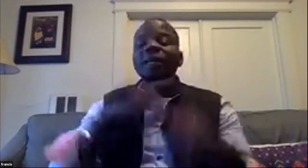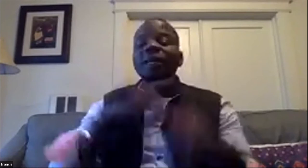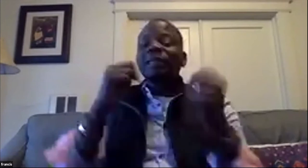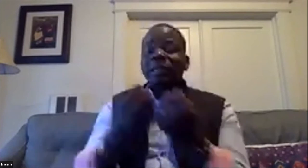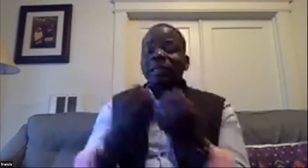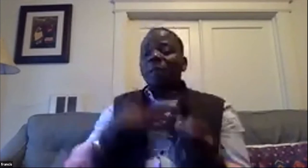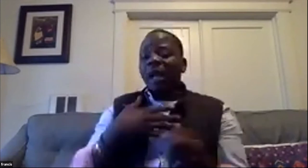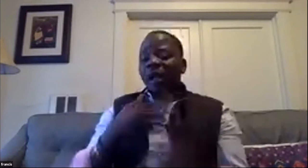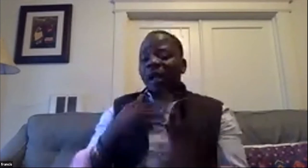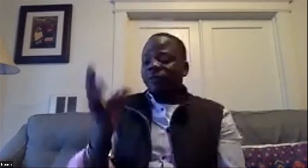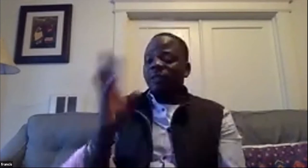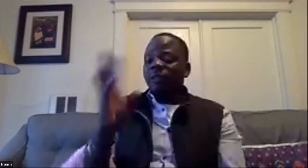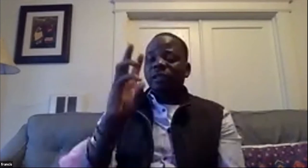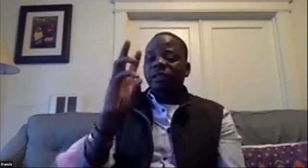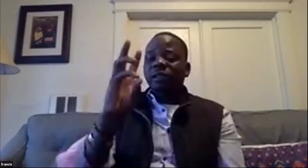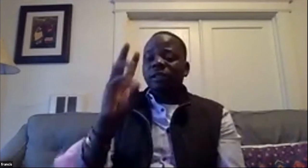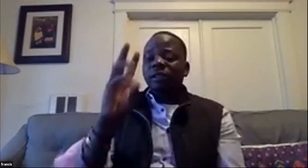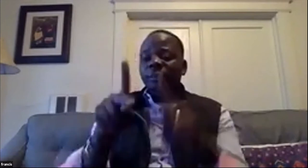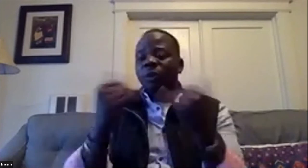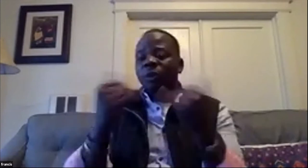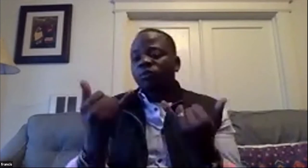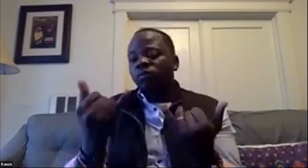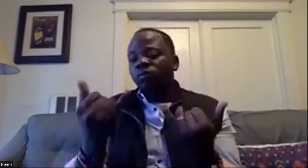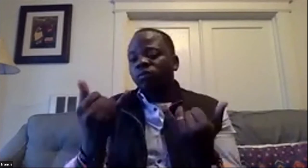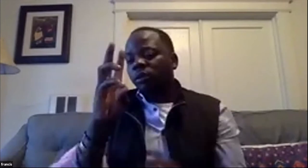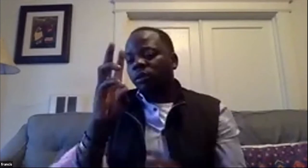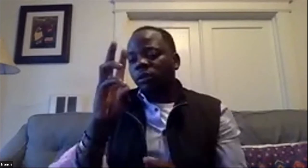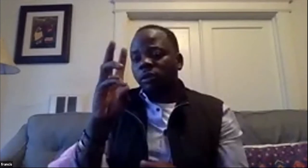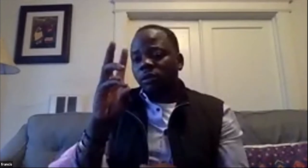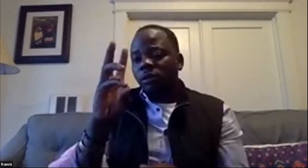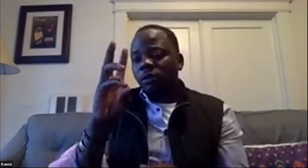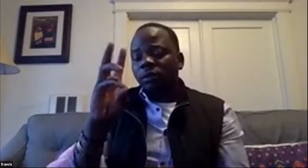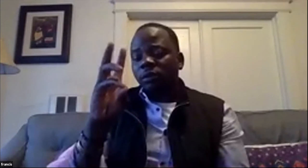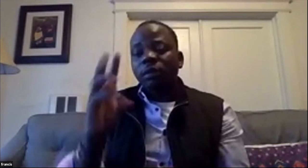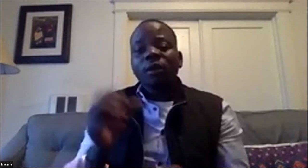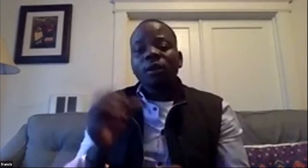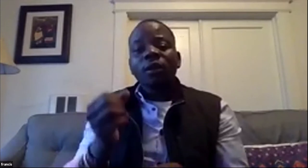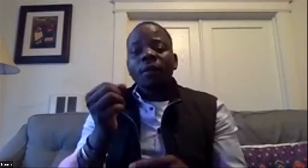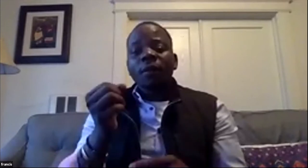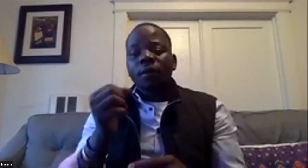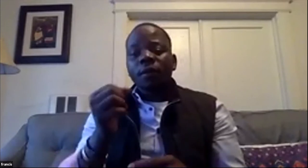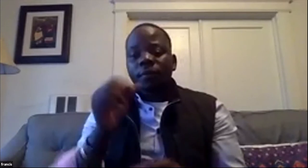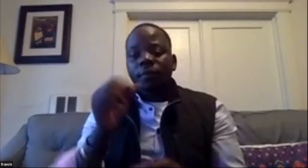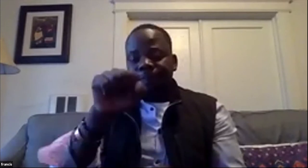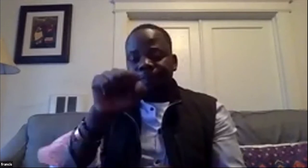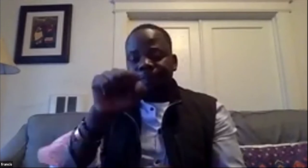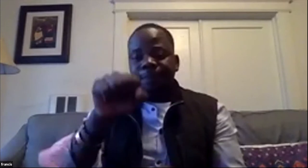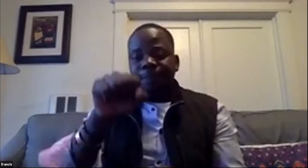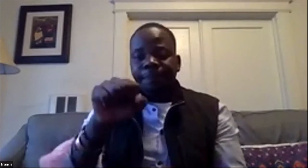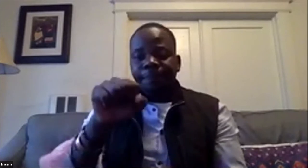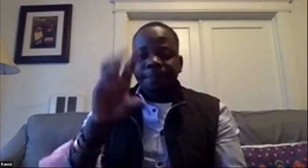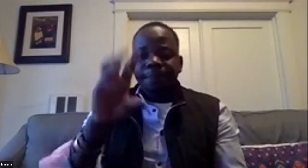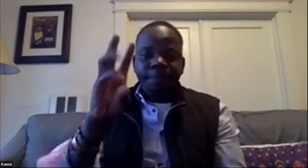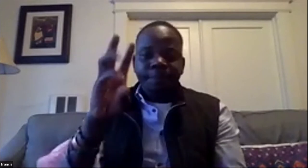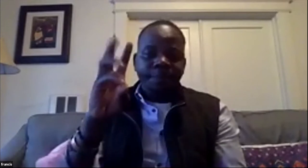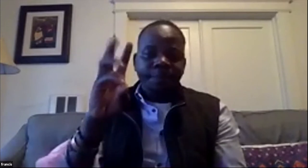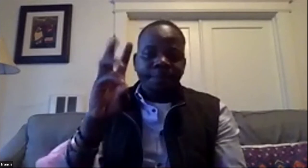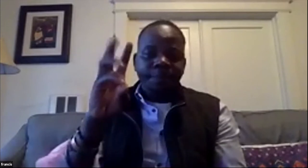so my team we had six six right now but you went and